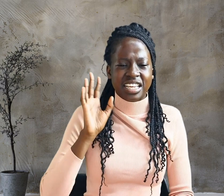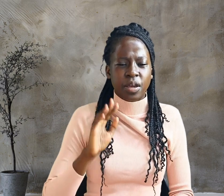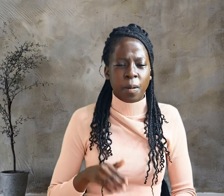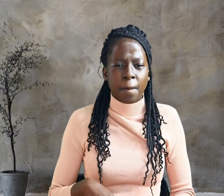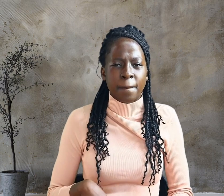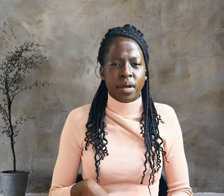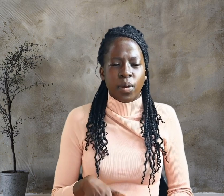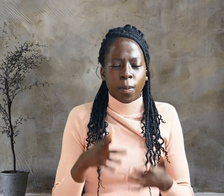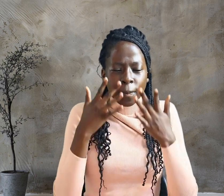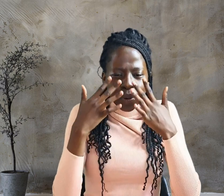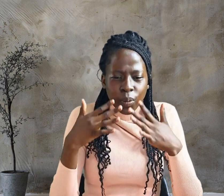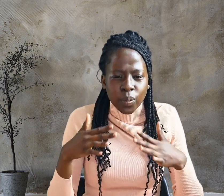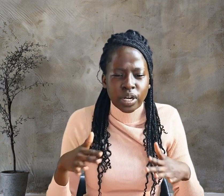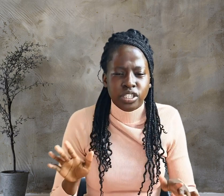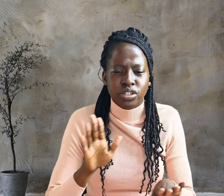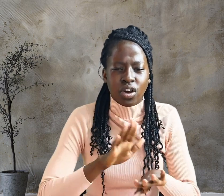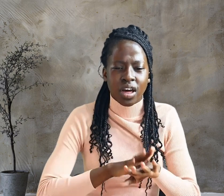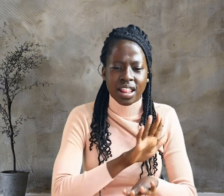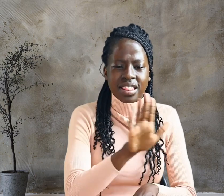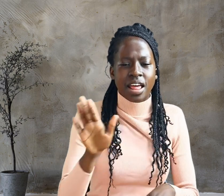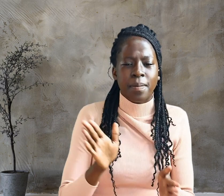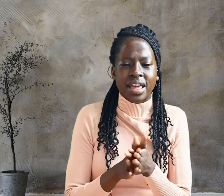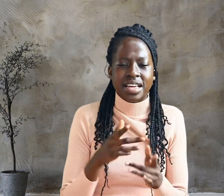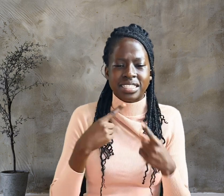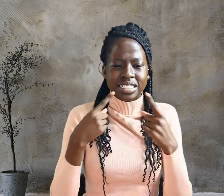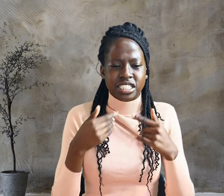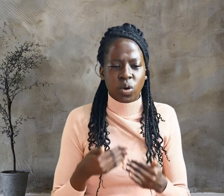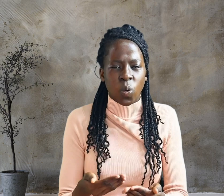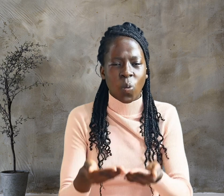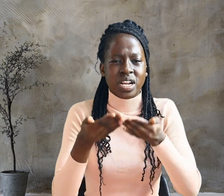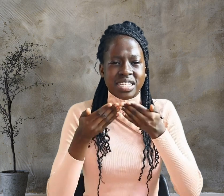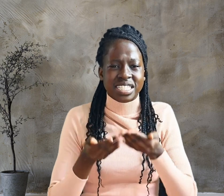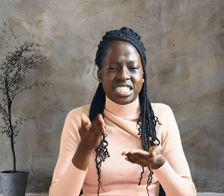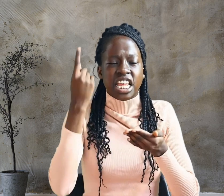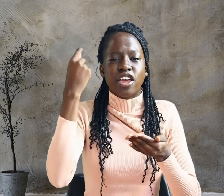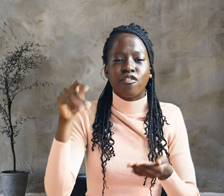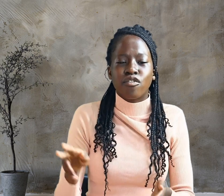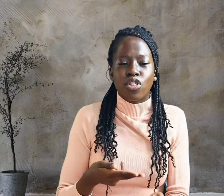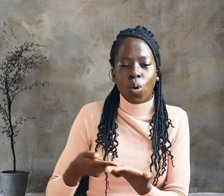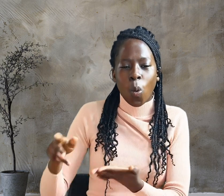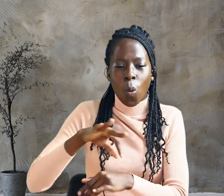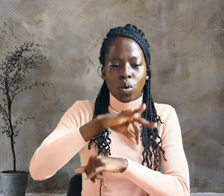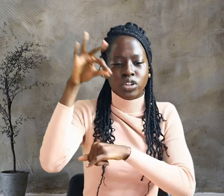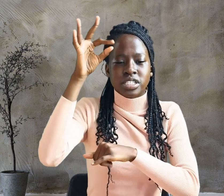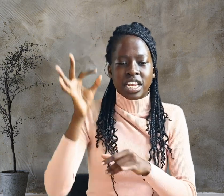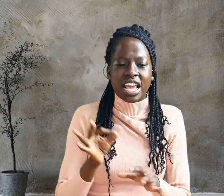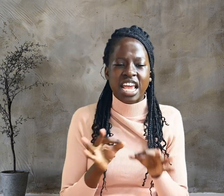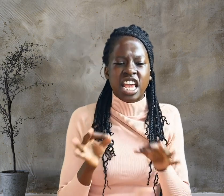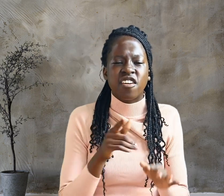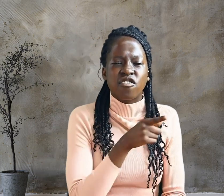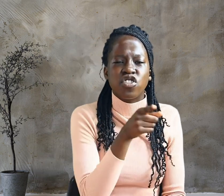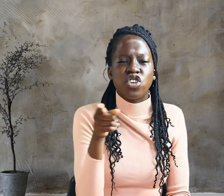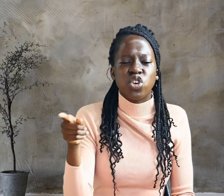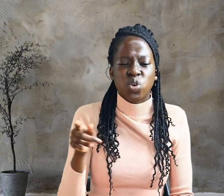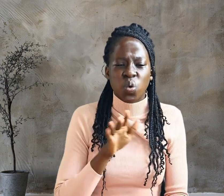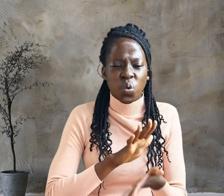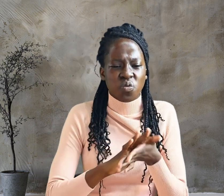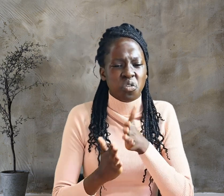on them and said, Receive the Holy Spirit. If you forgive anyone's sins, their